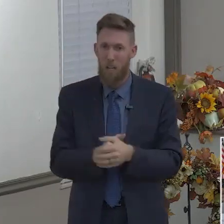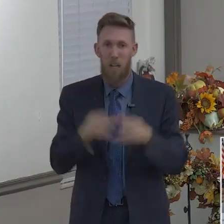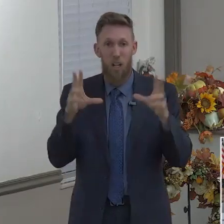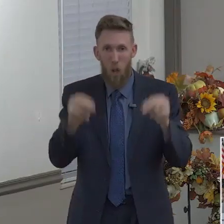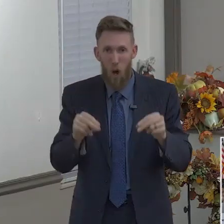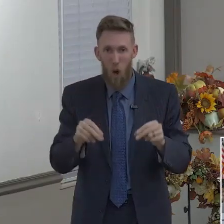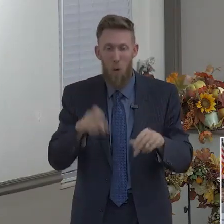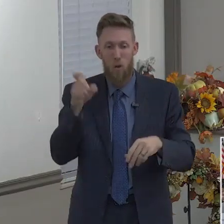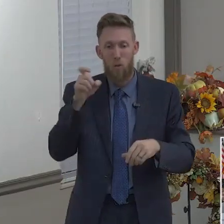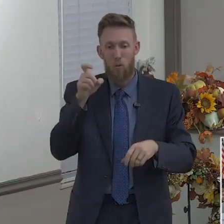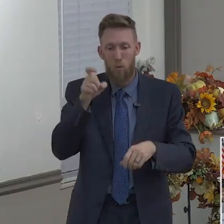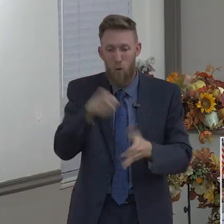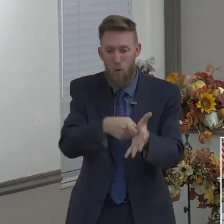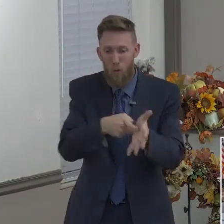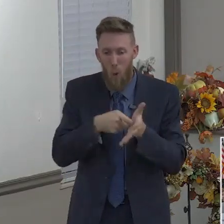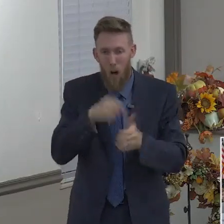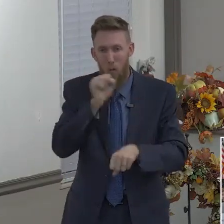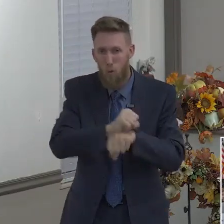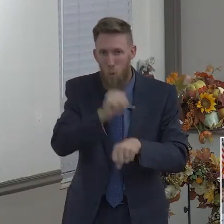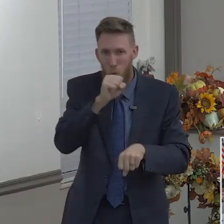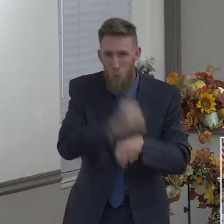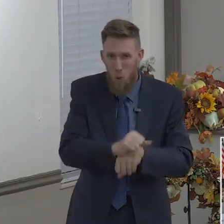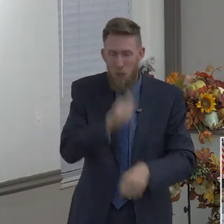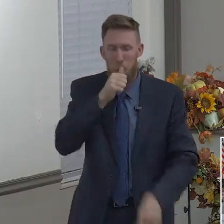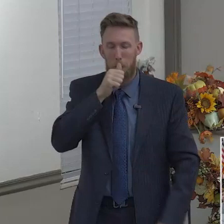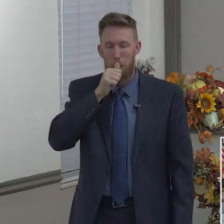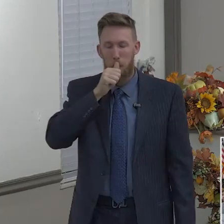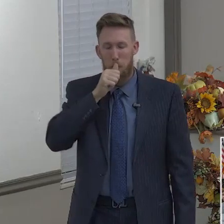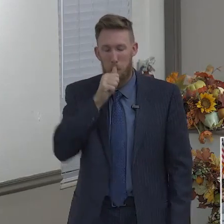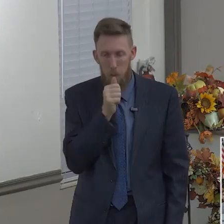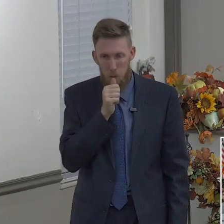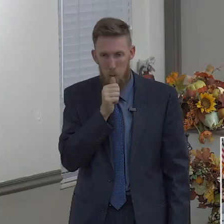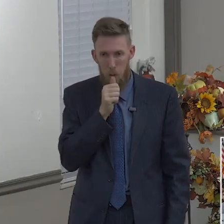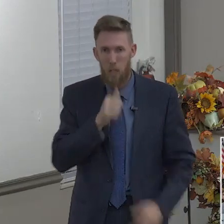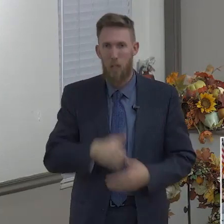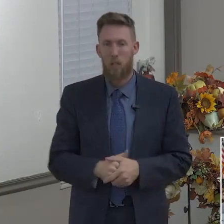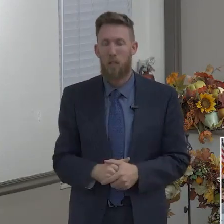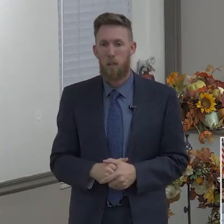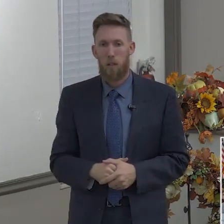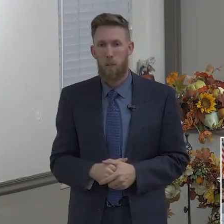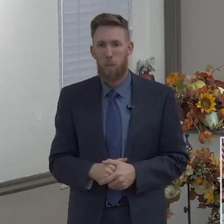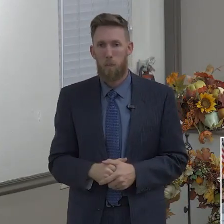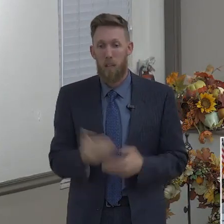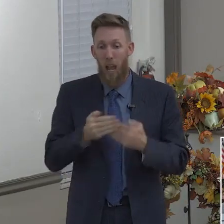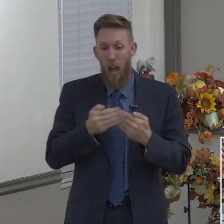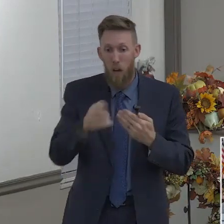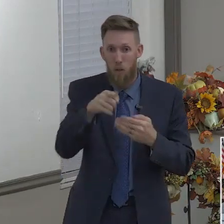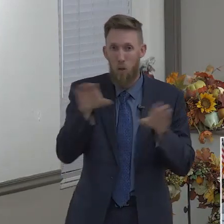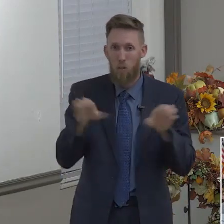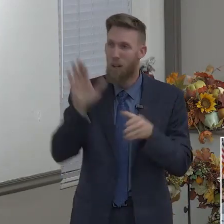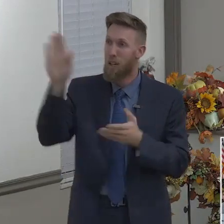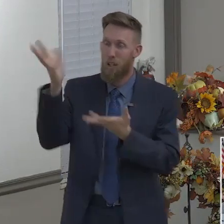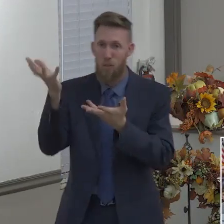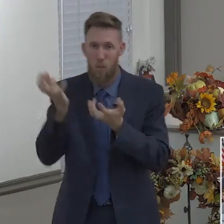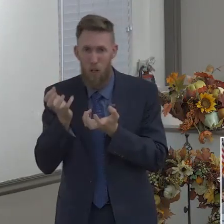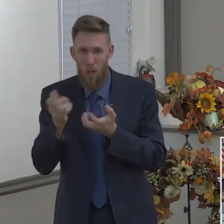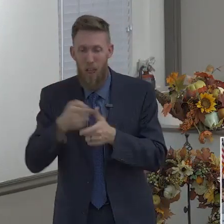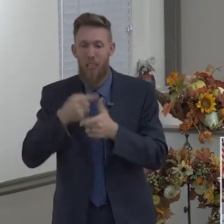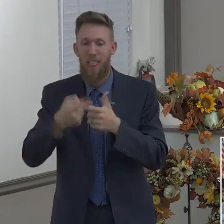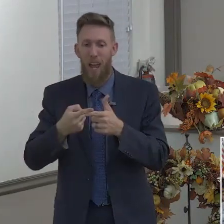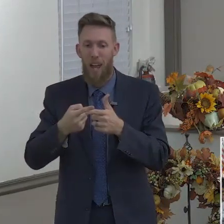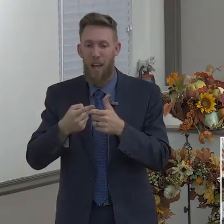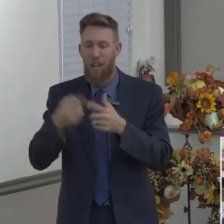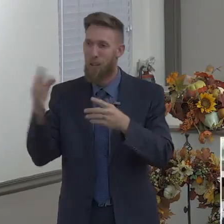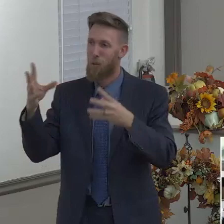need of patience, that after you have done the will of God, ye might receive the promise. So sometimes